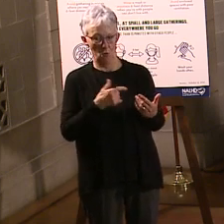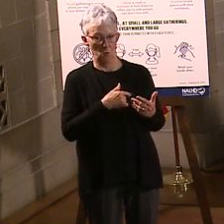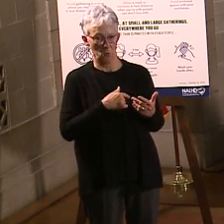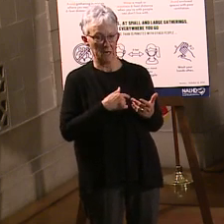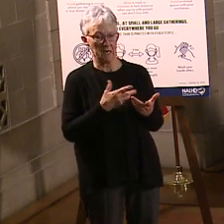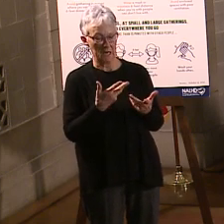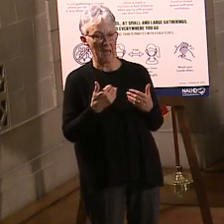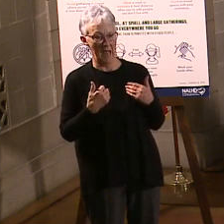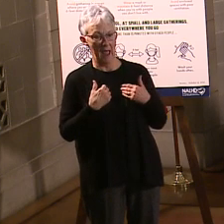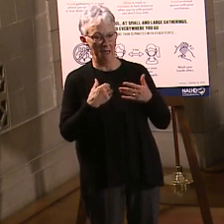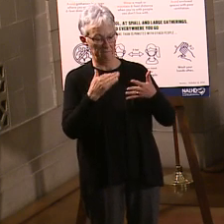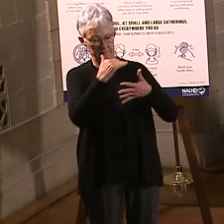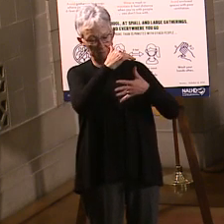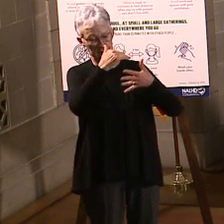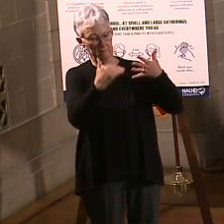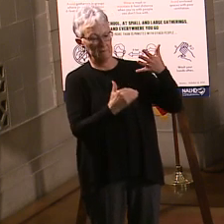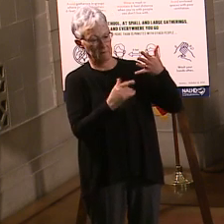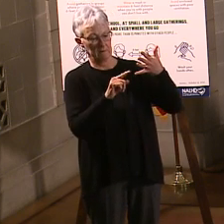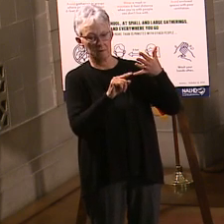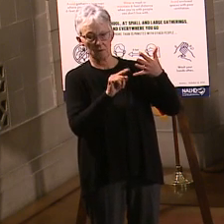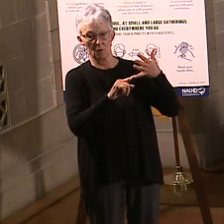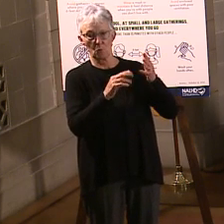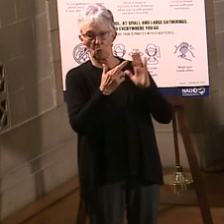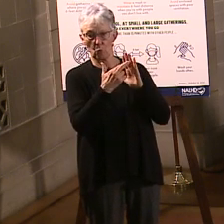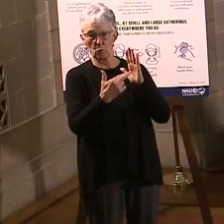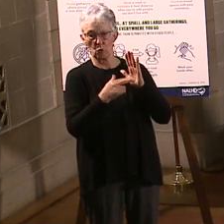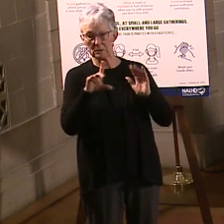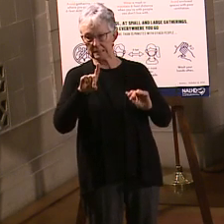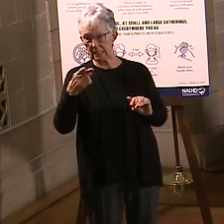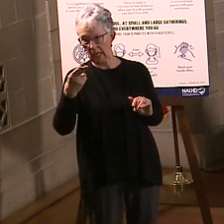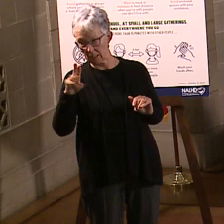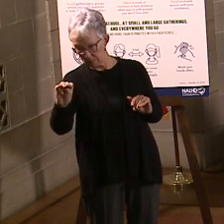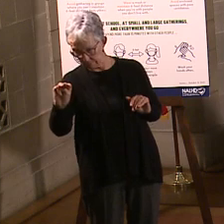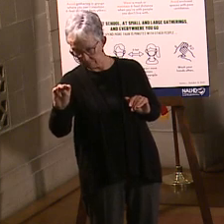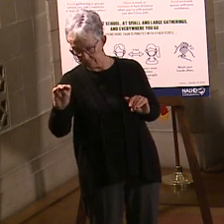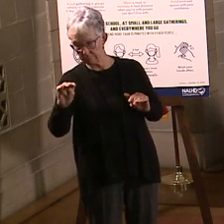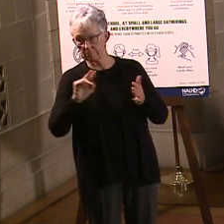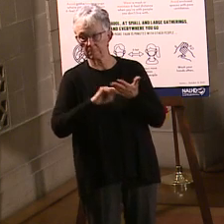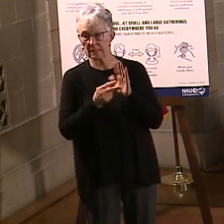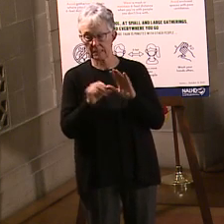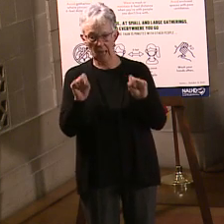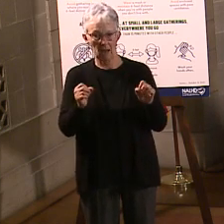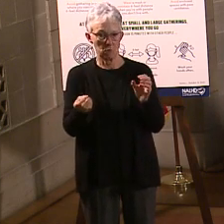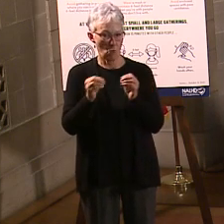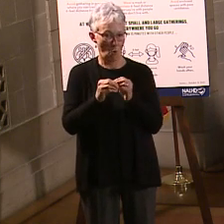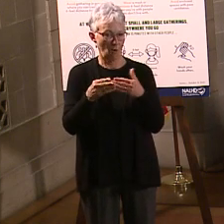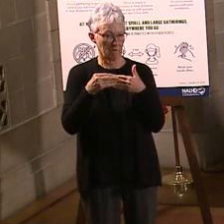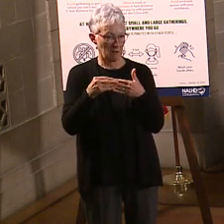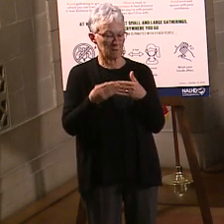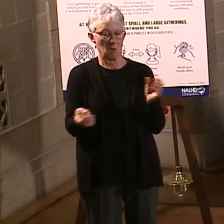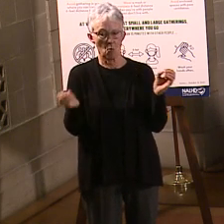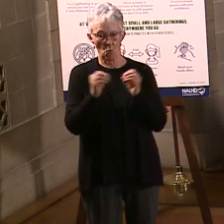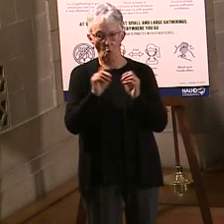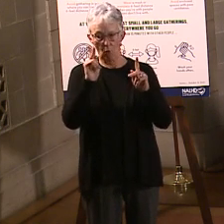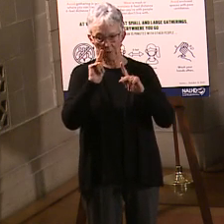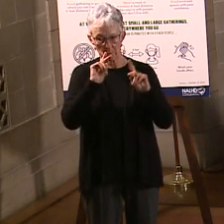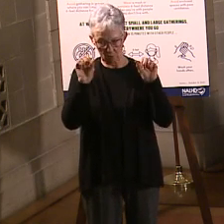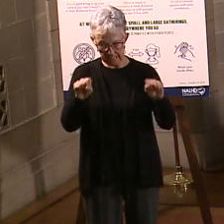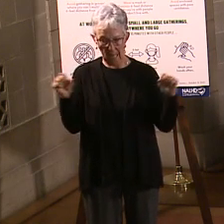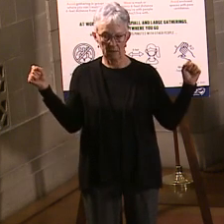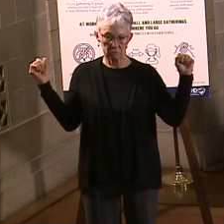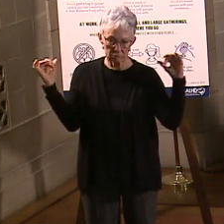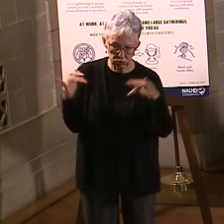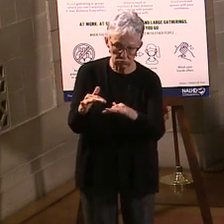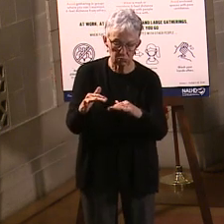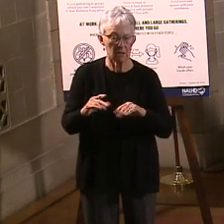need people to continue to use all the tools to slow the spread of the virus, especially with some of these new variations that may be out there. That means, please continue to